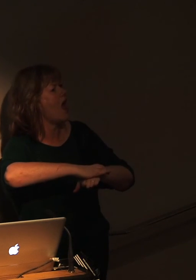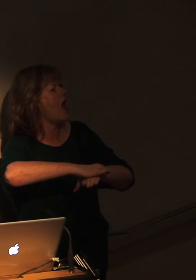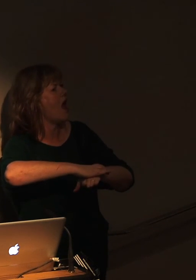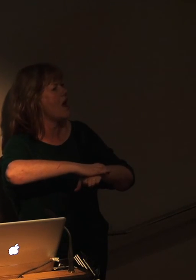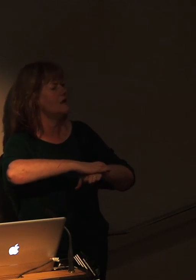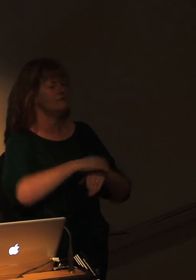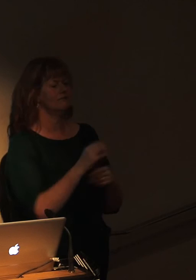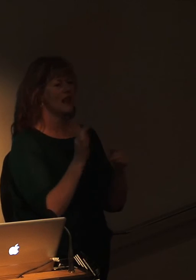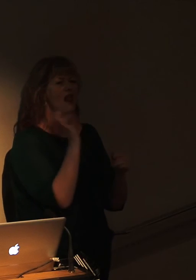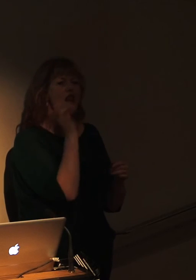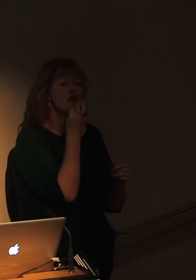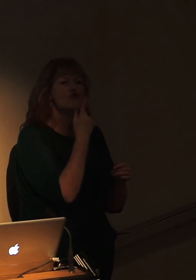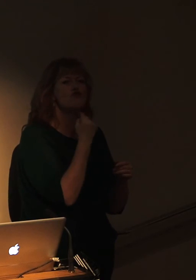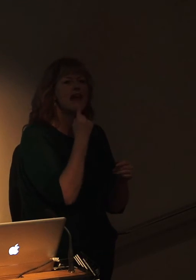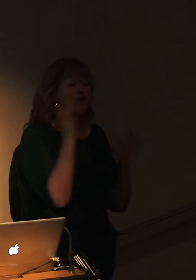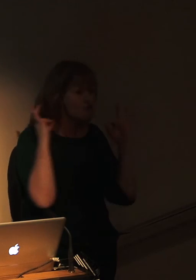Little Red Riding Hood.